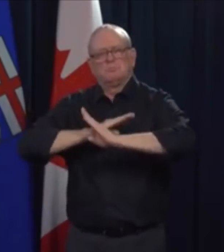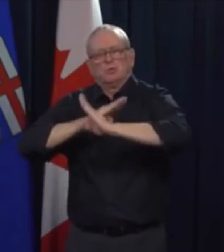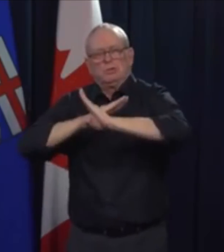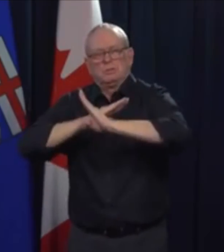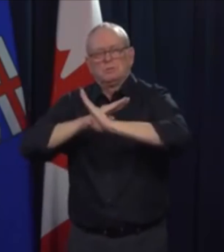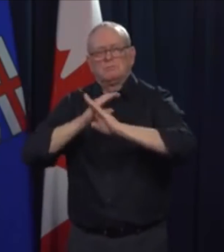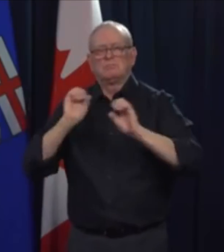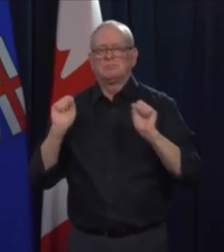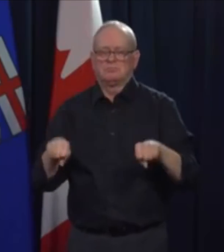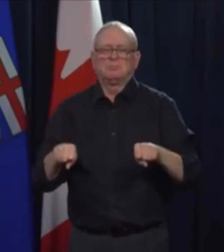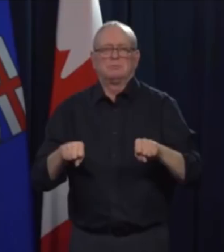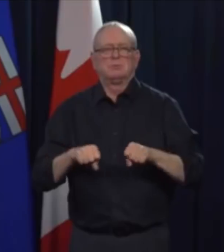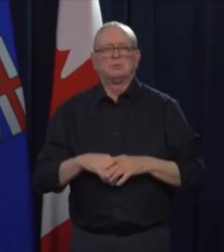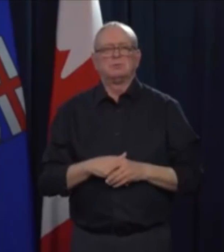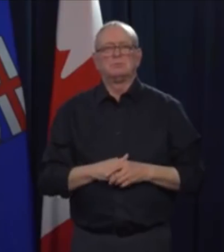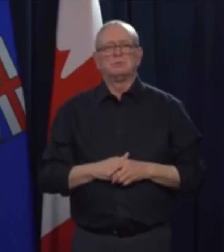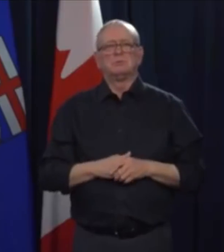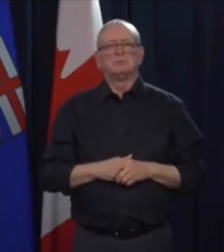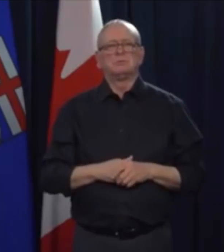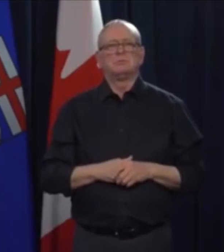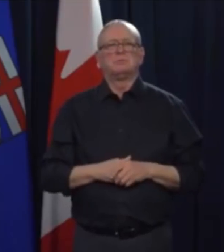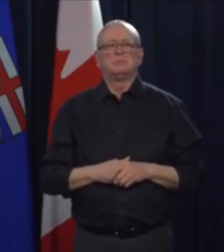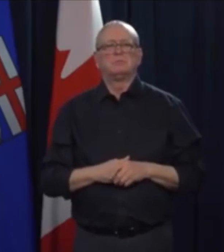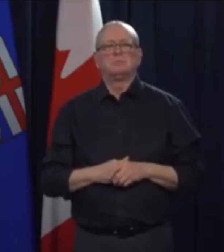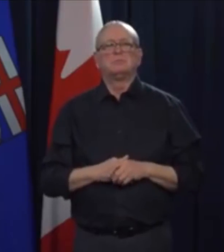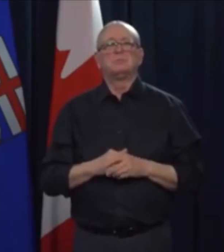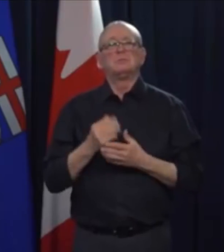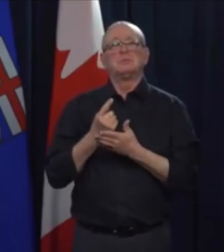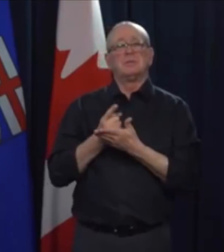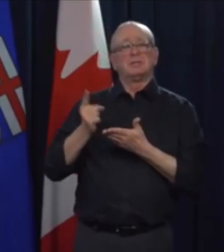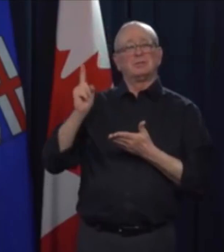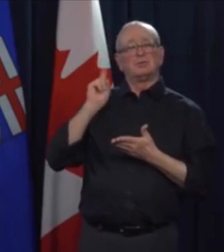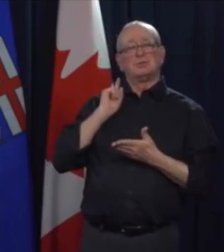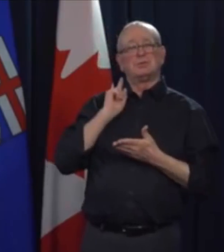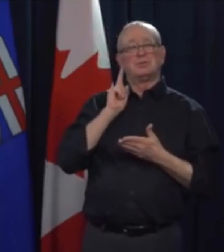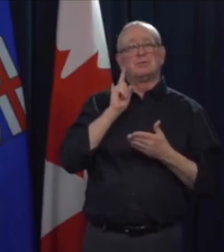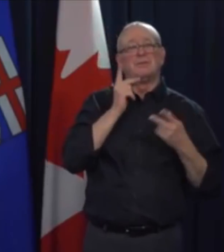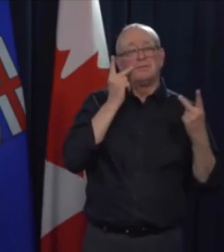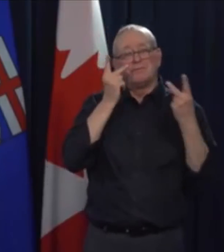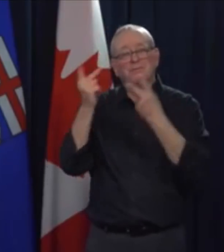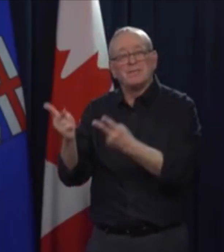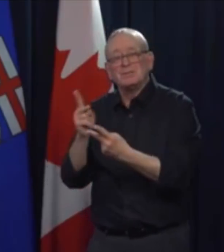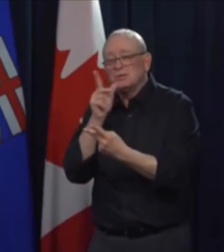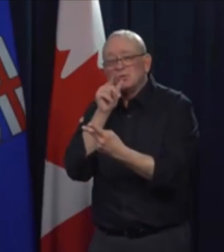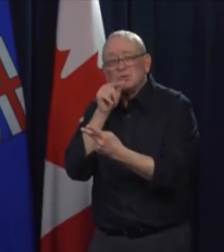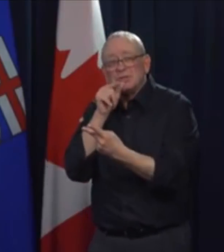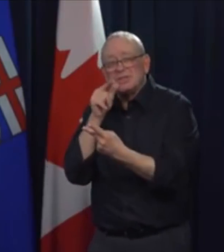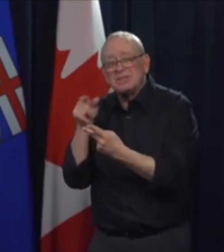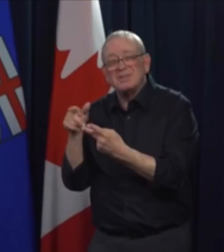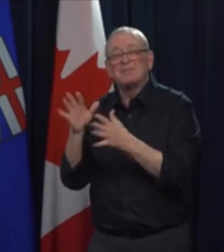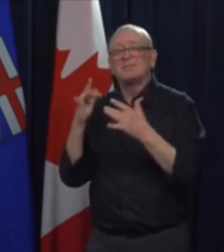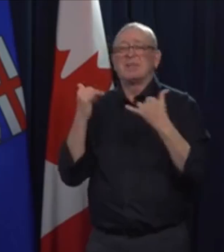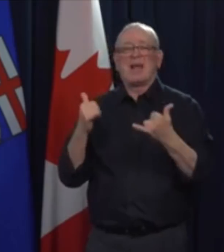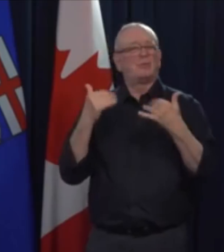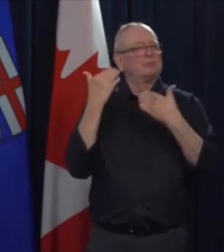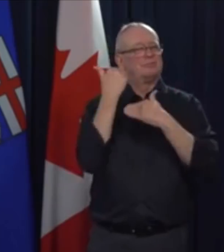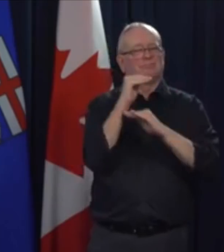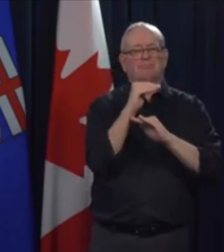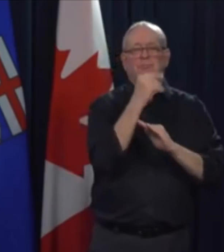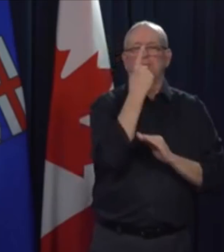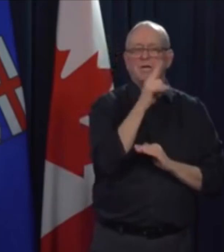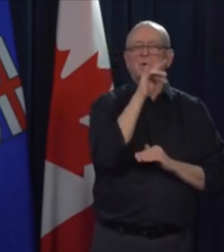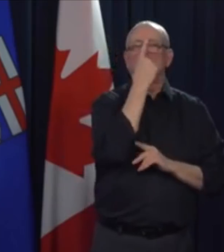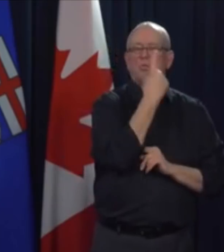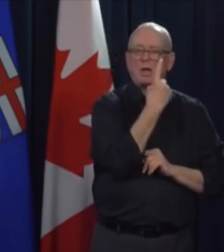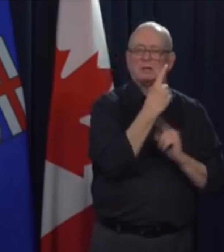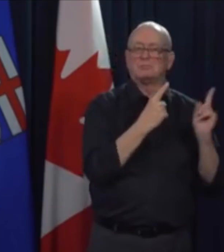facilities to only essential visitors, all of whom must undergo health screening prior to entering. We are continuing